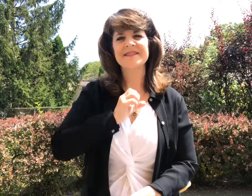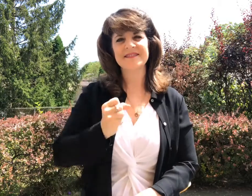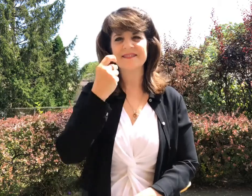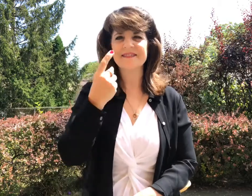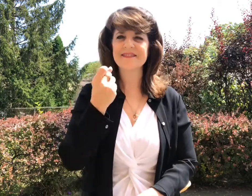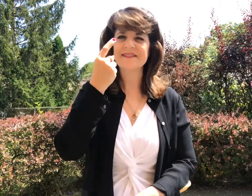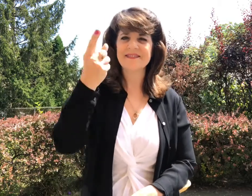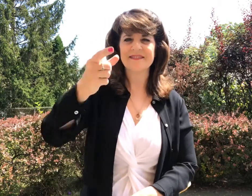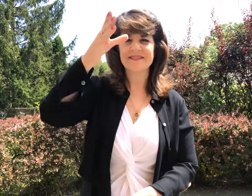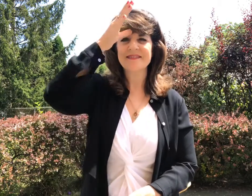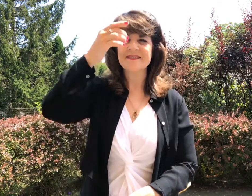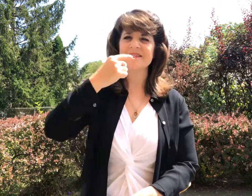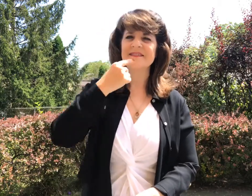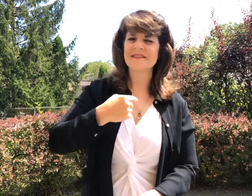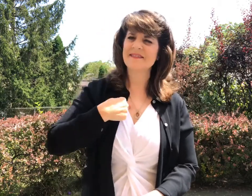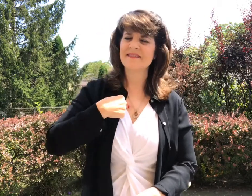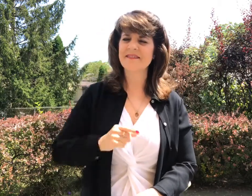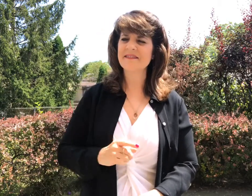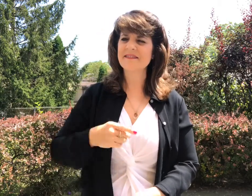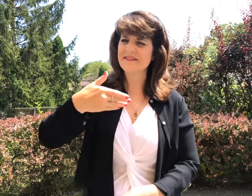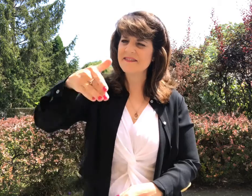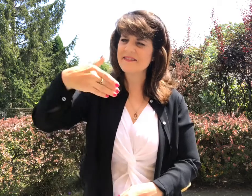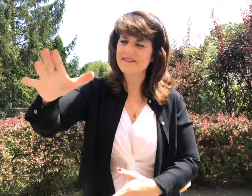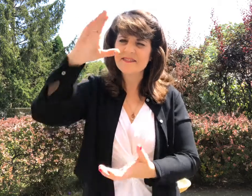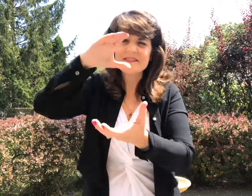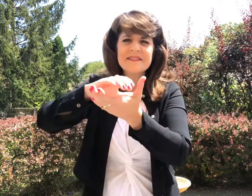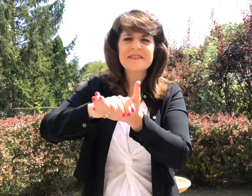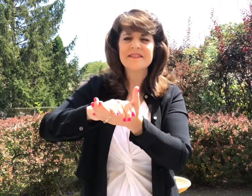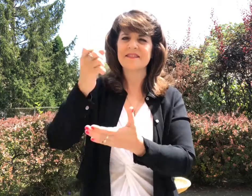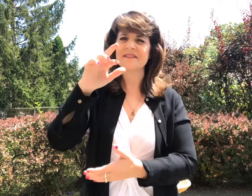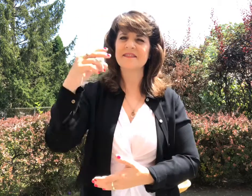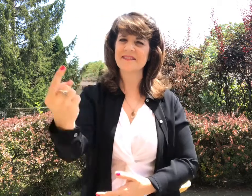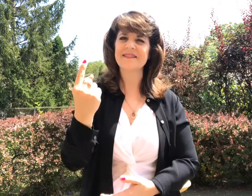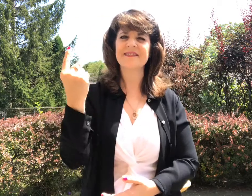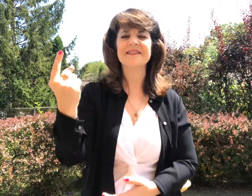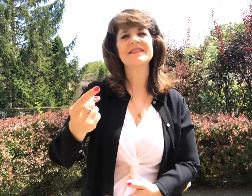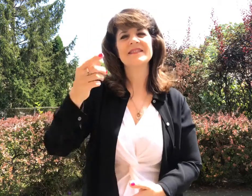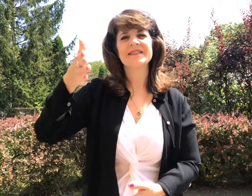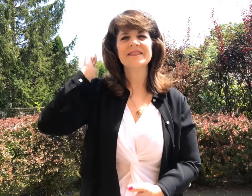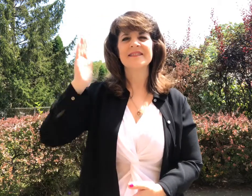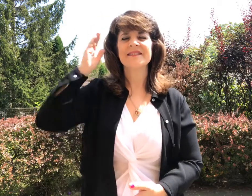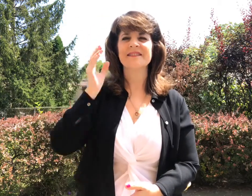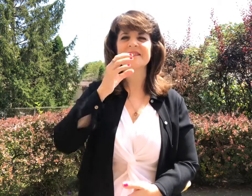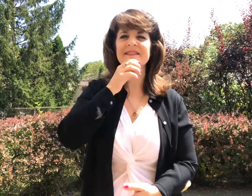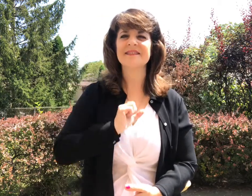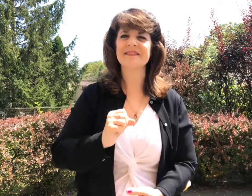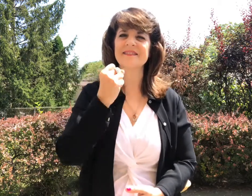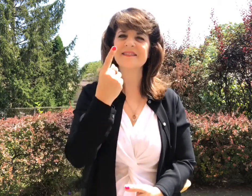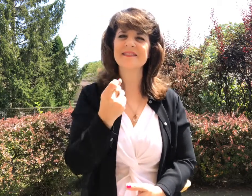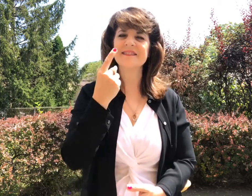old, my daddy told me, go, get yourself a wife or you'll be lonely. Once I was 11 years